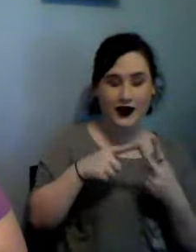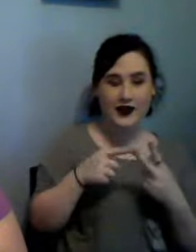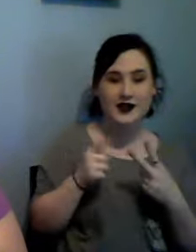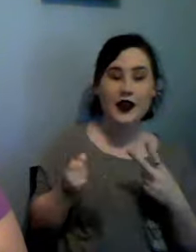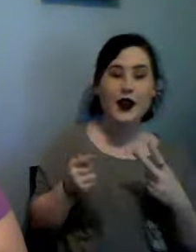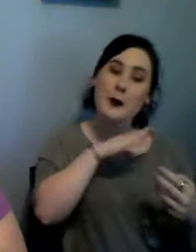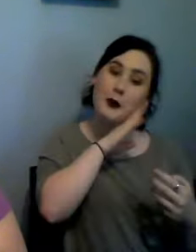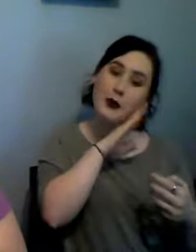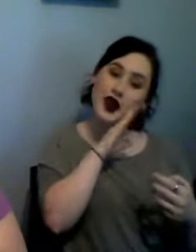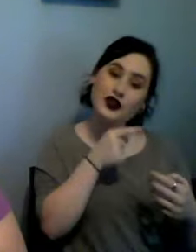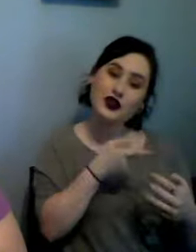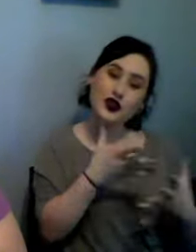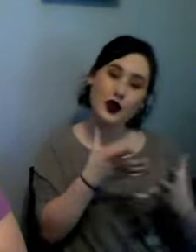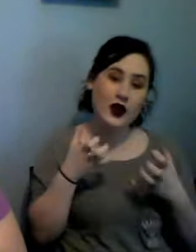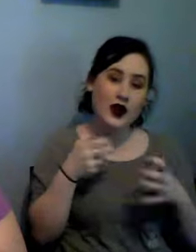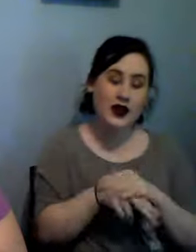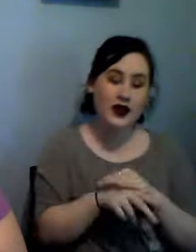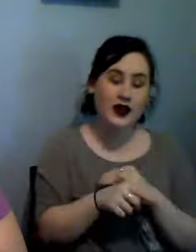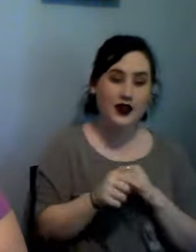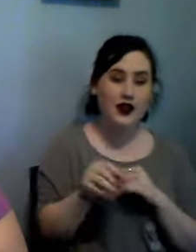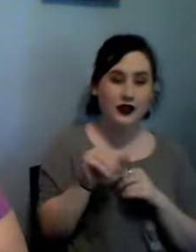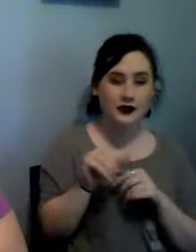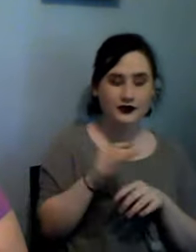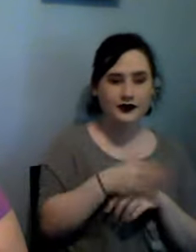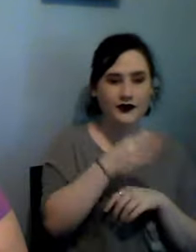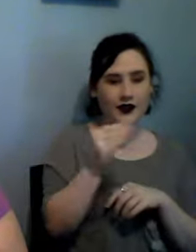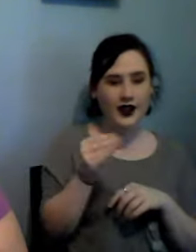and a refrigerator in there and an air conditioner